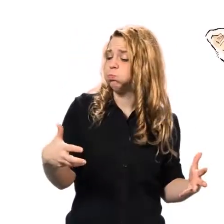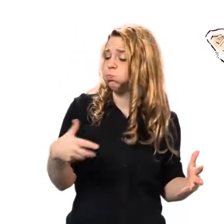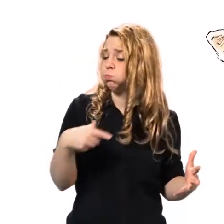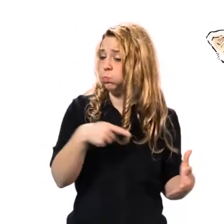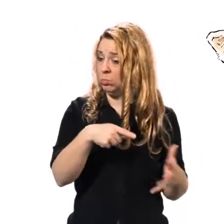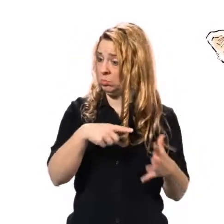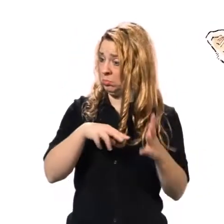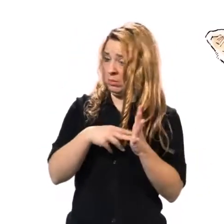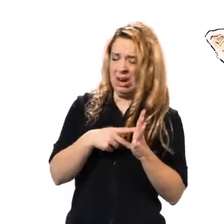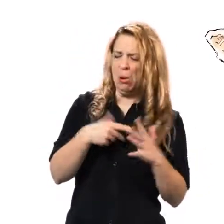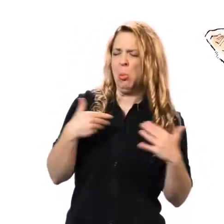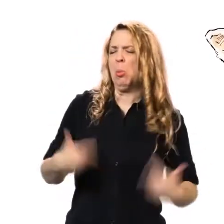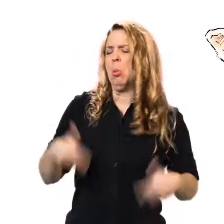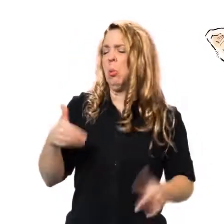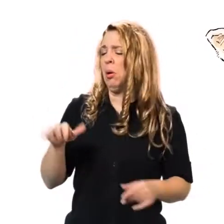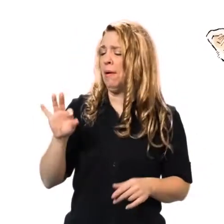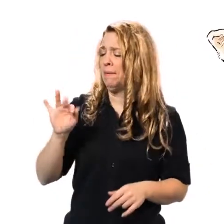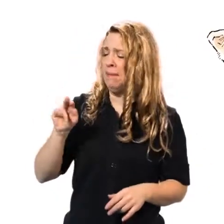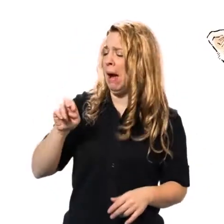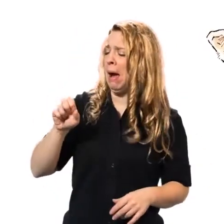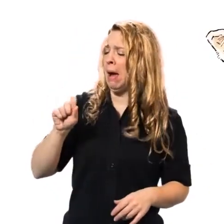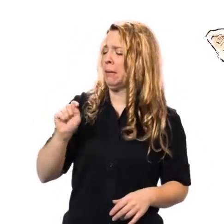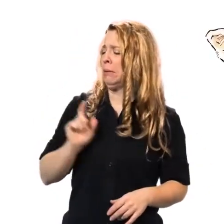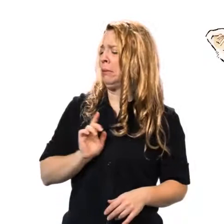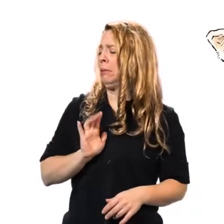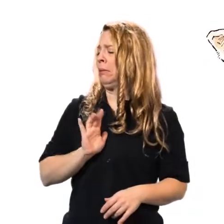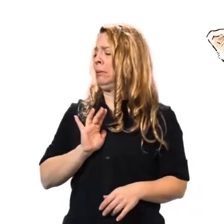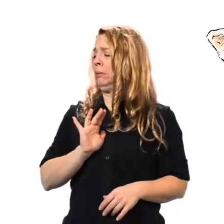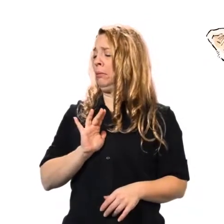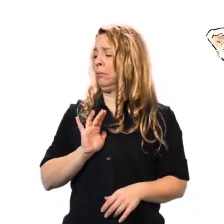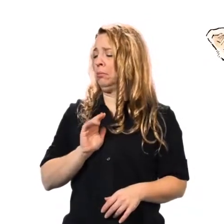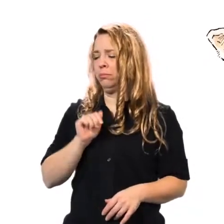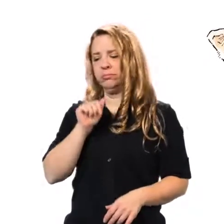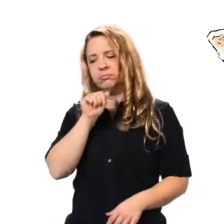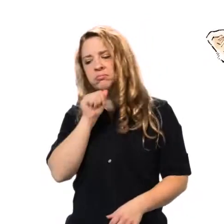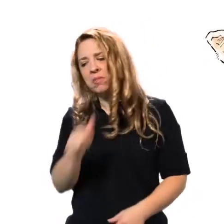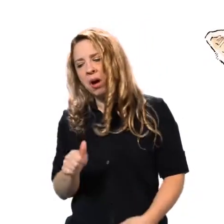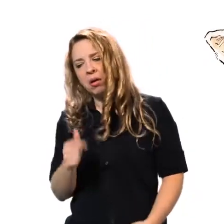The finest pig is not always the fattest pig, she said.